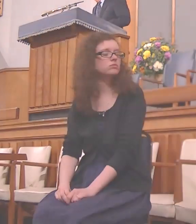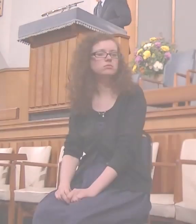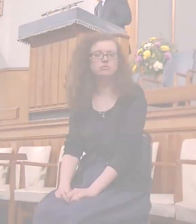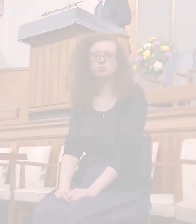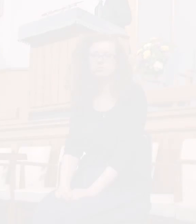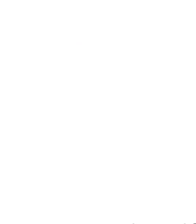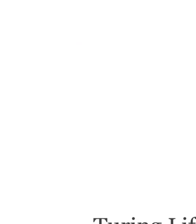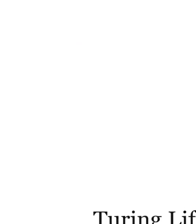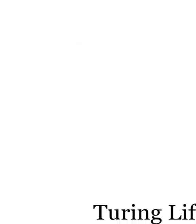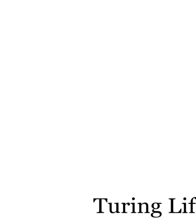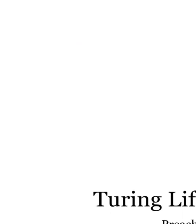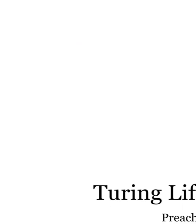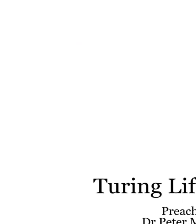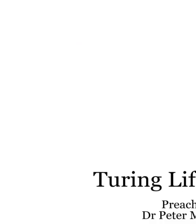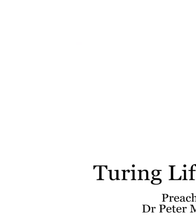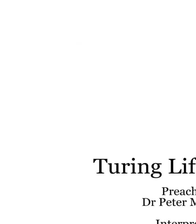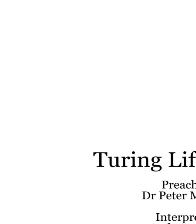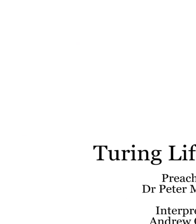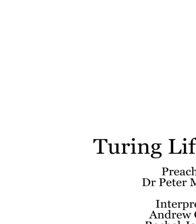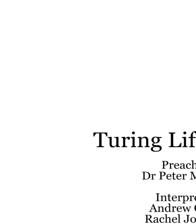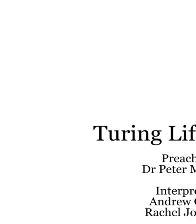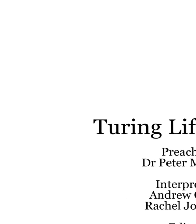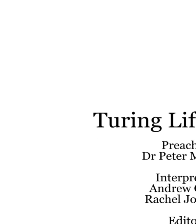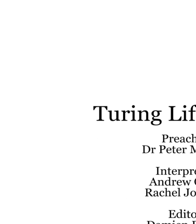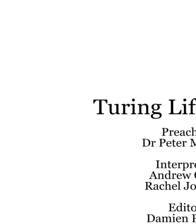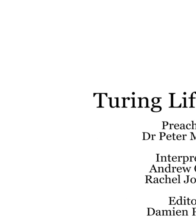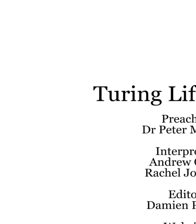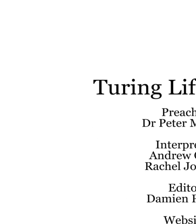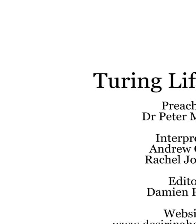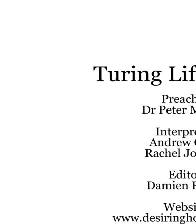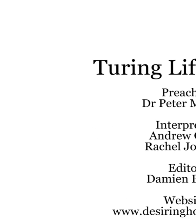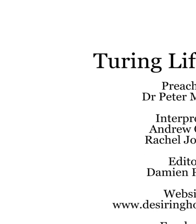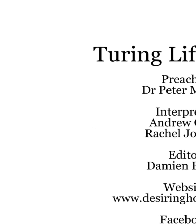and to show you our sword at the time could help be Thank